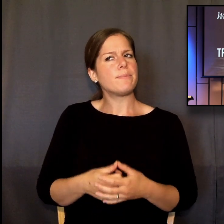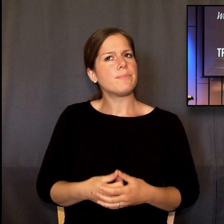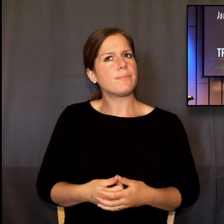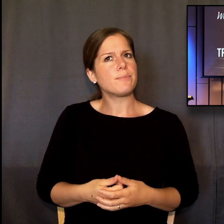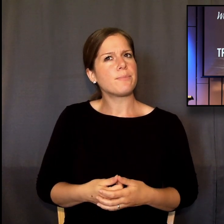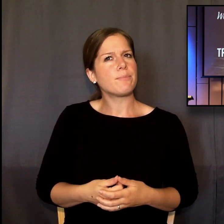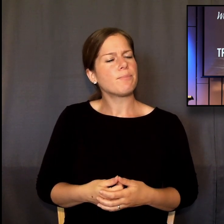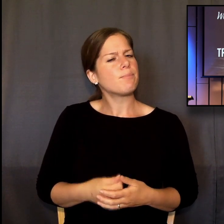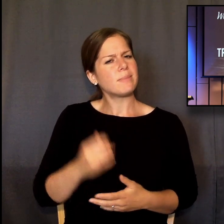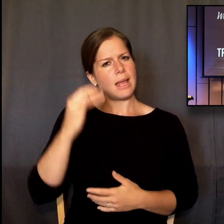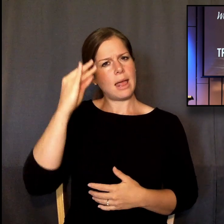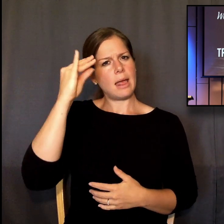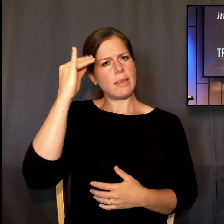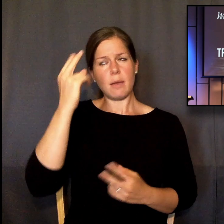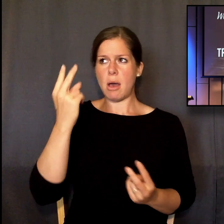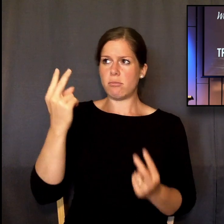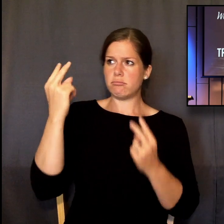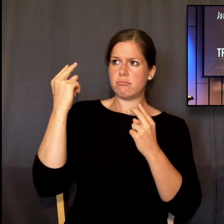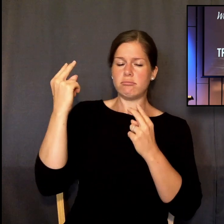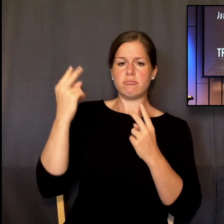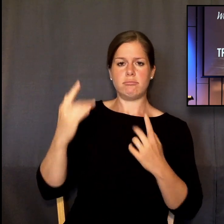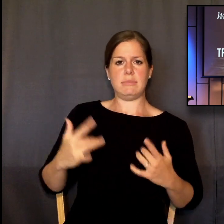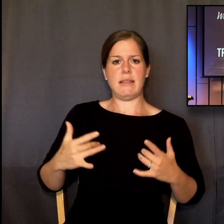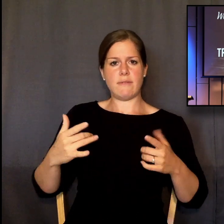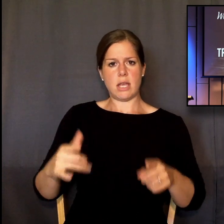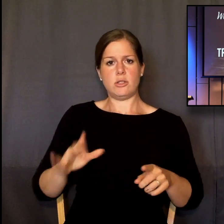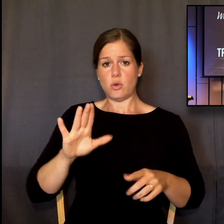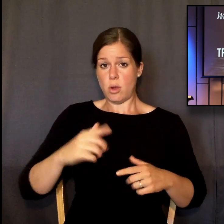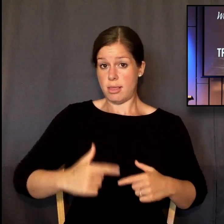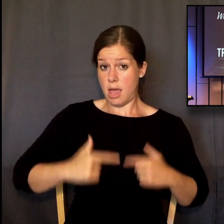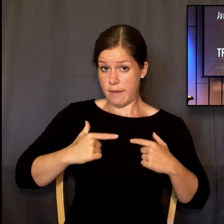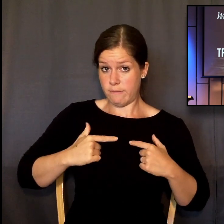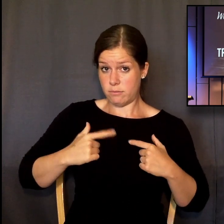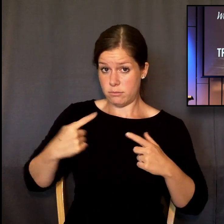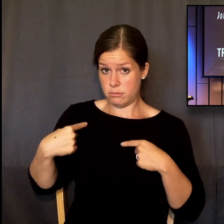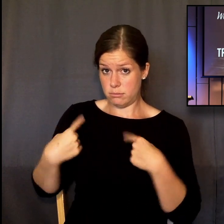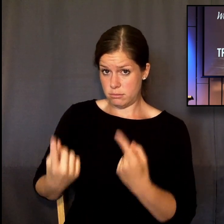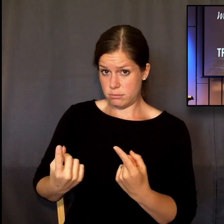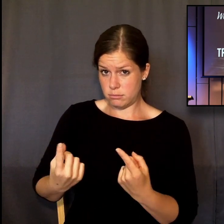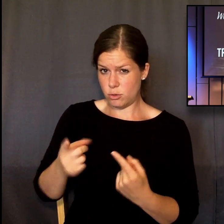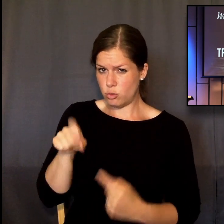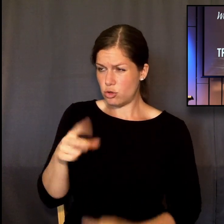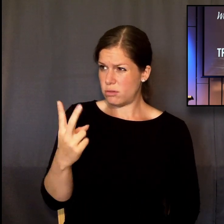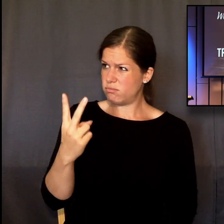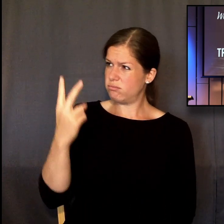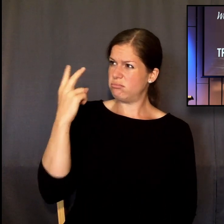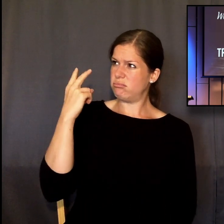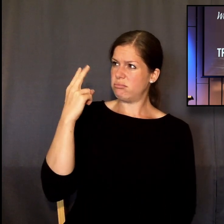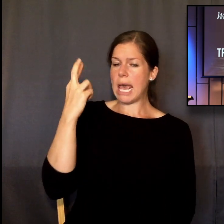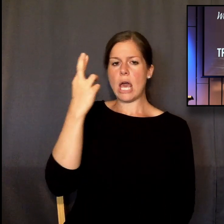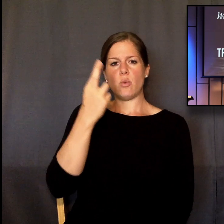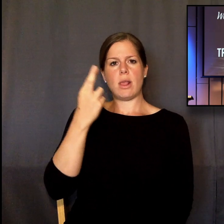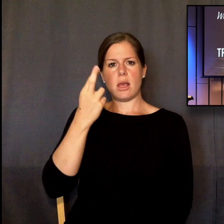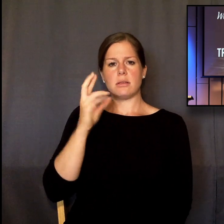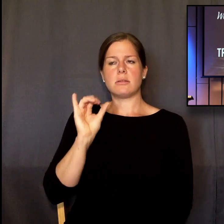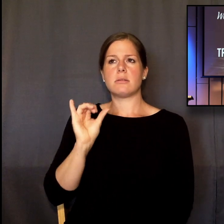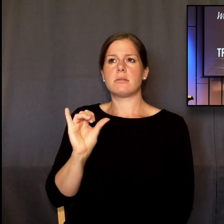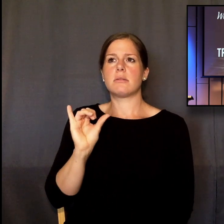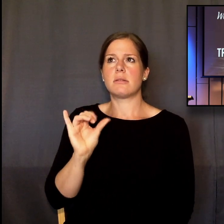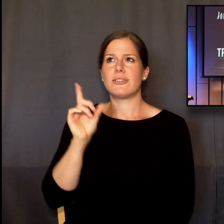what events have happened, or what events are happening in your life that need this reality check? Now that you see the truth in